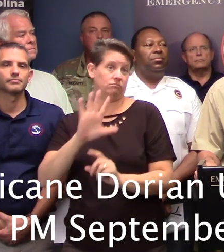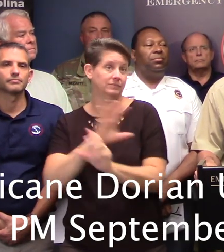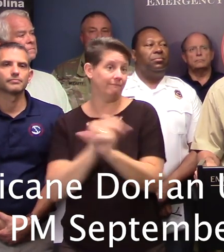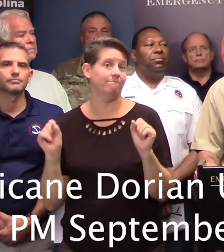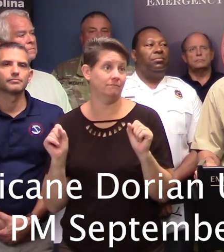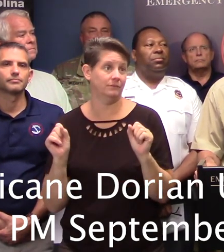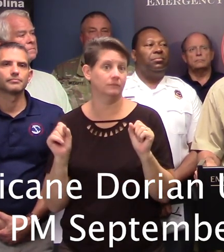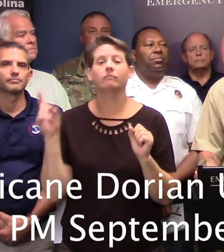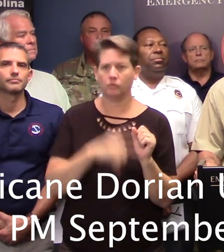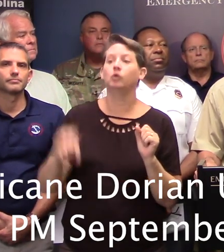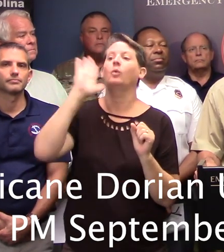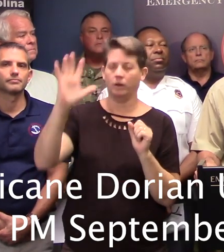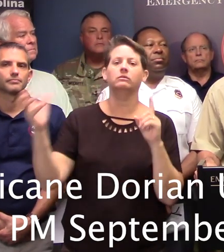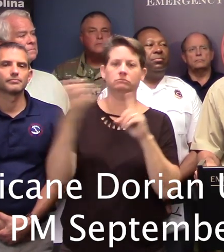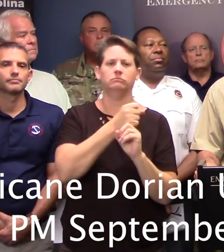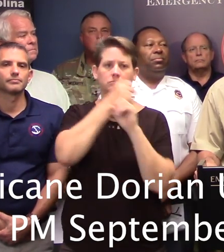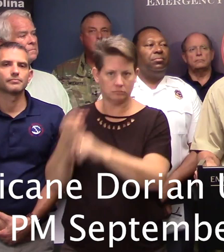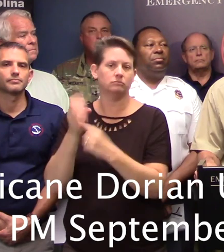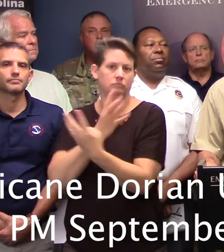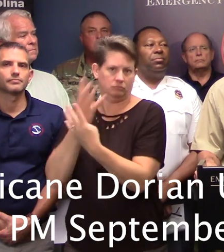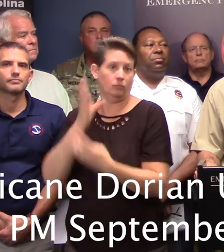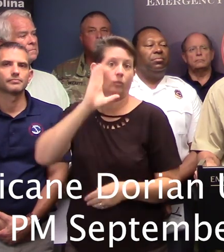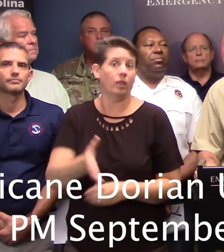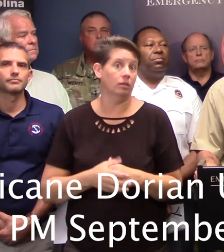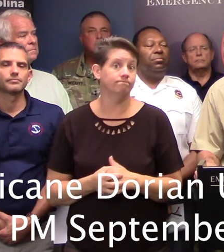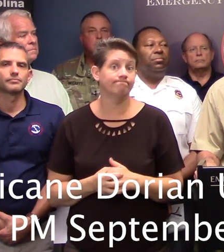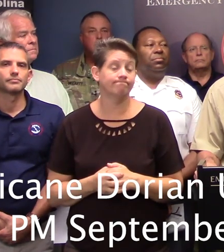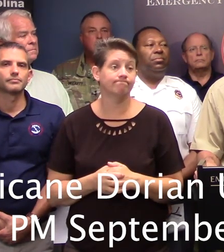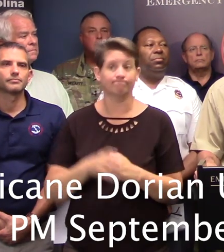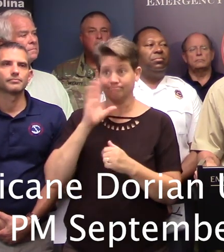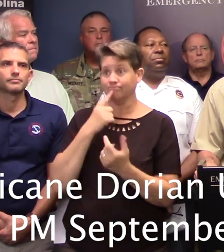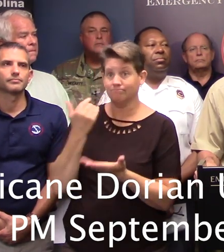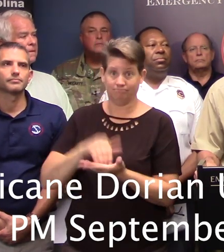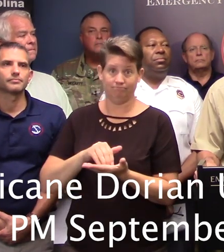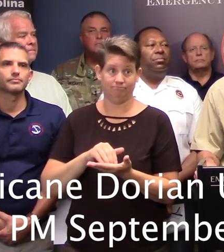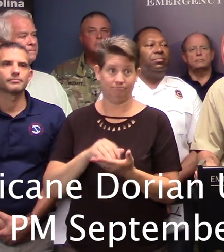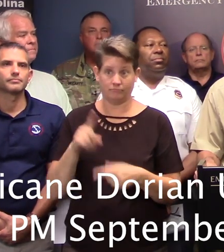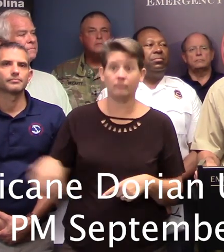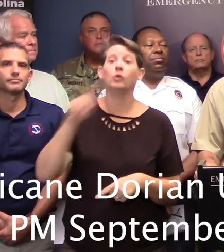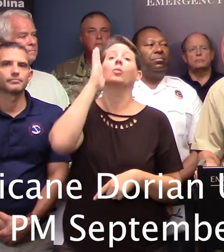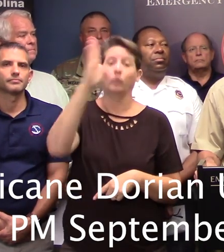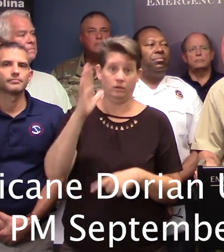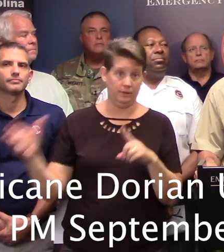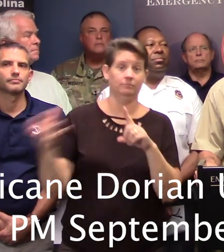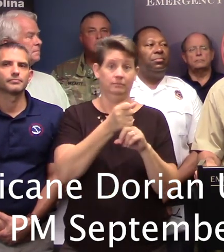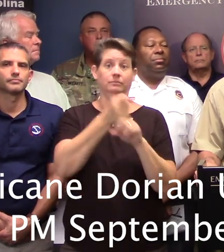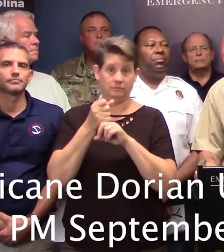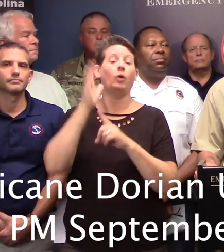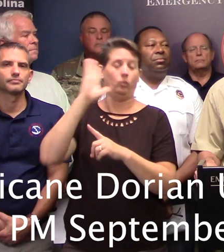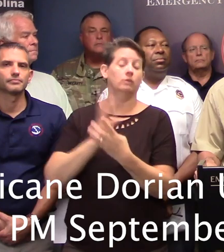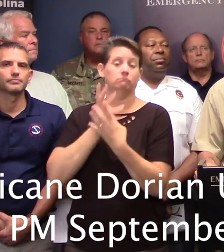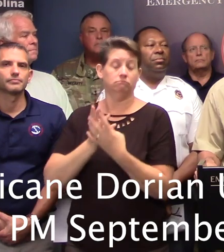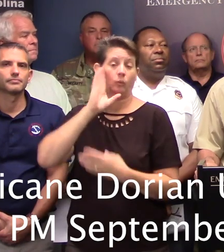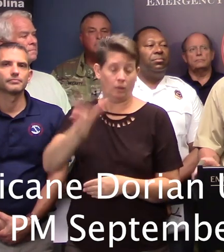safety, you will be arrested and you will go to jail. Let me repeat that. You will be arrested and you will go